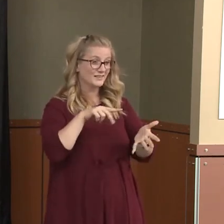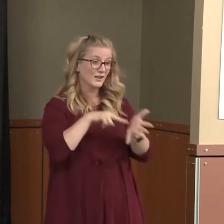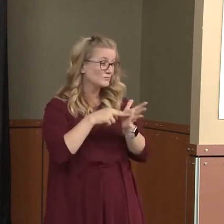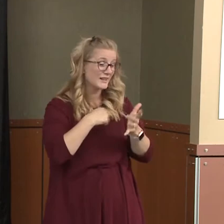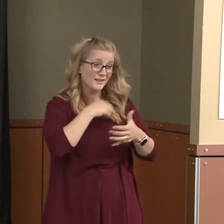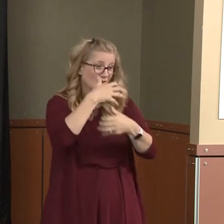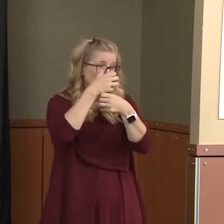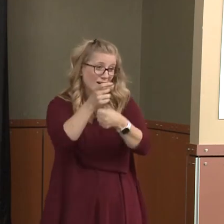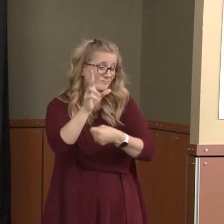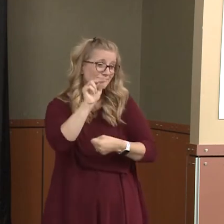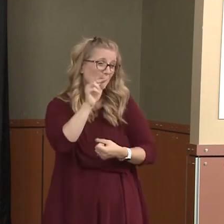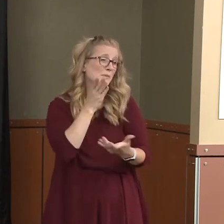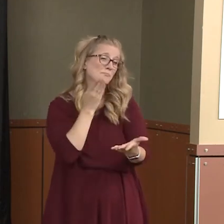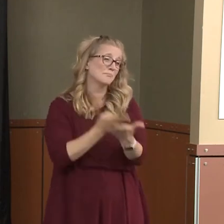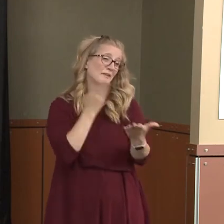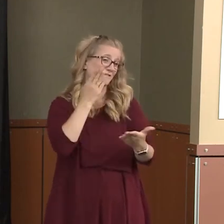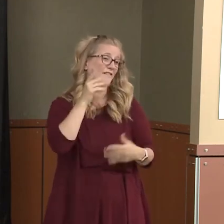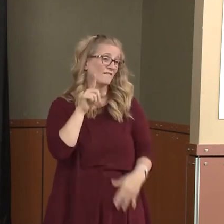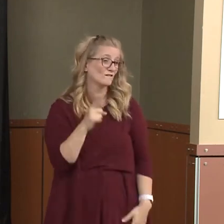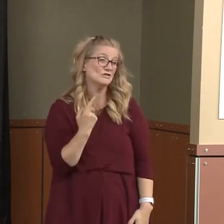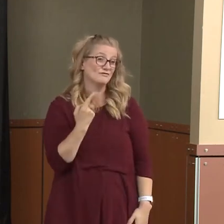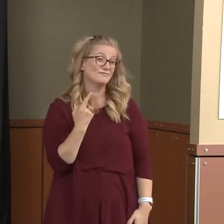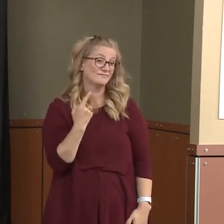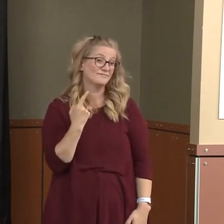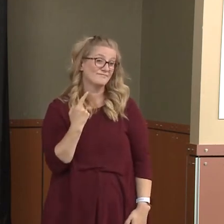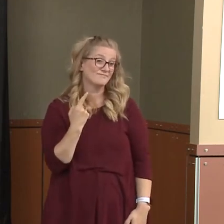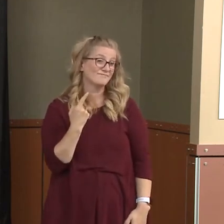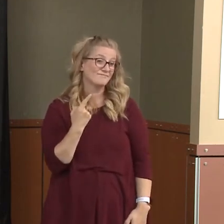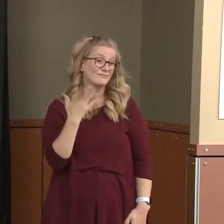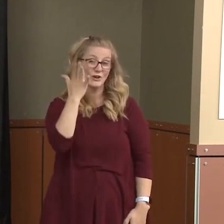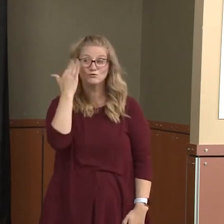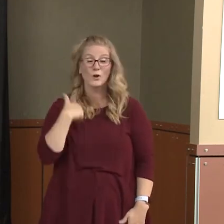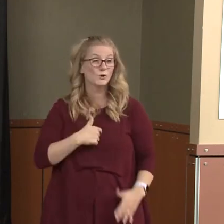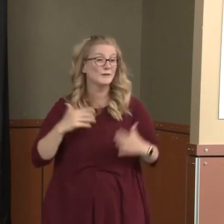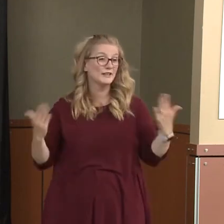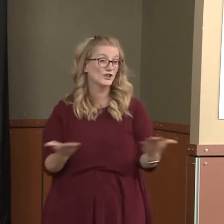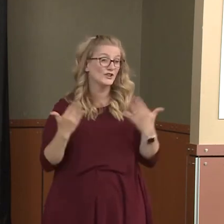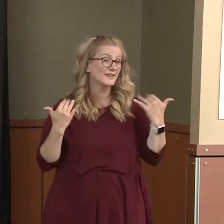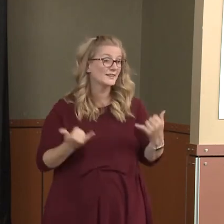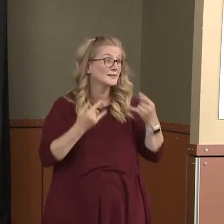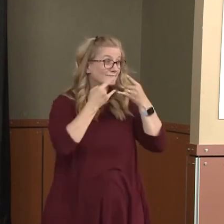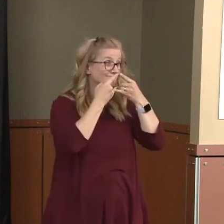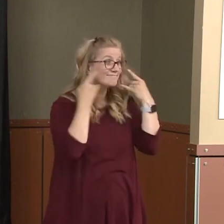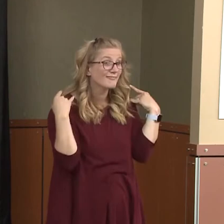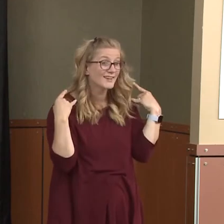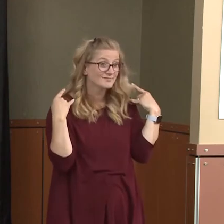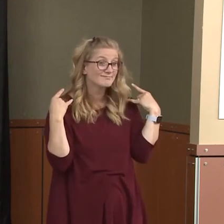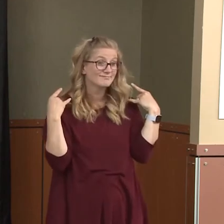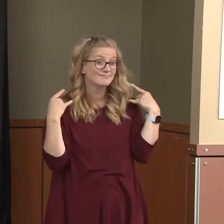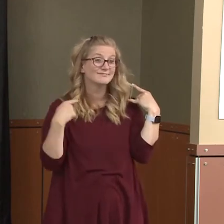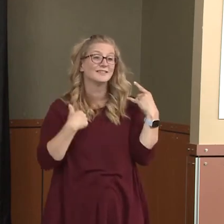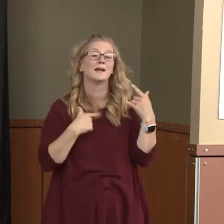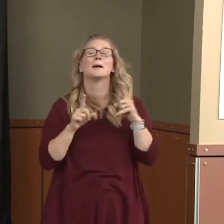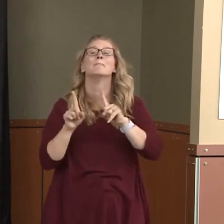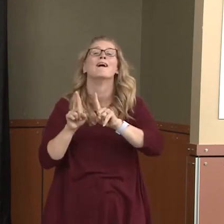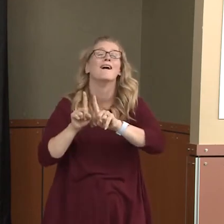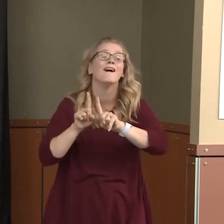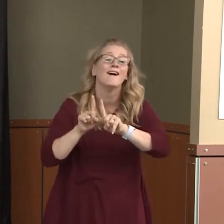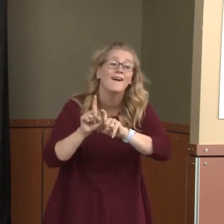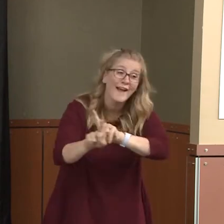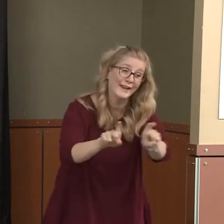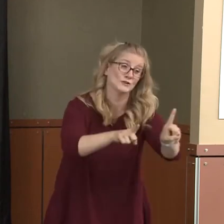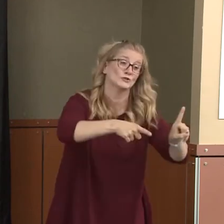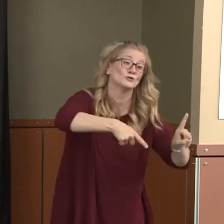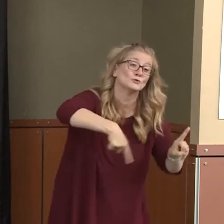show me first. Which brings us here today. Masks. I'm asking you to wear them. I